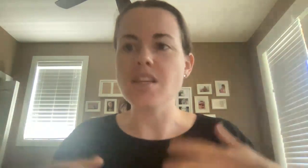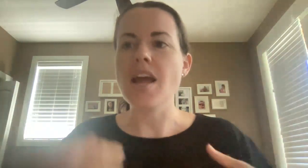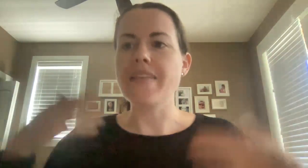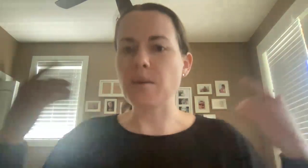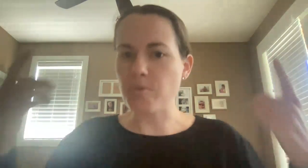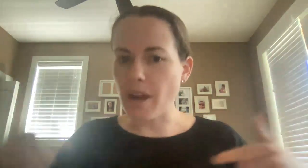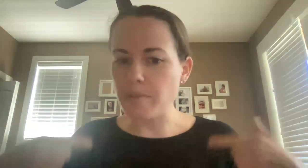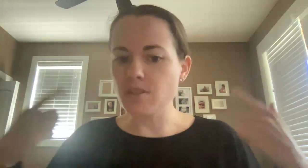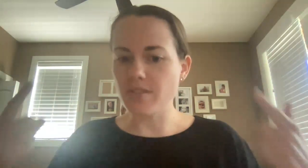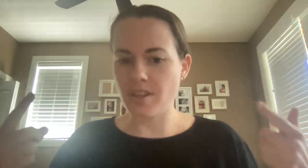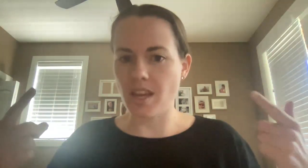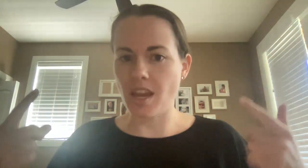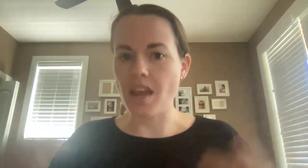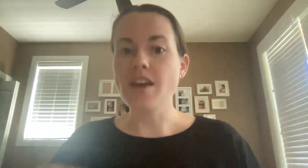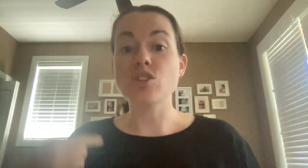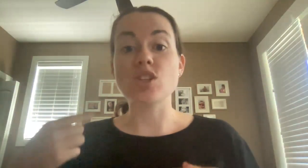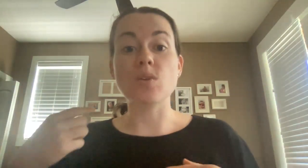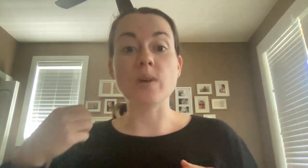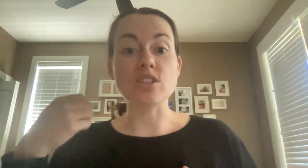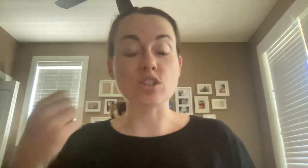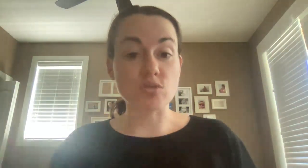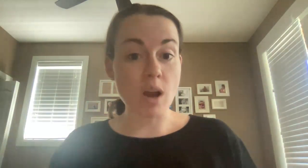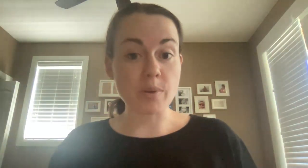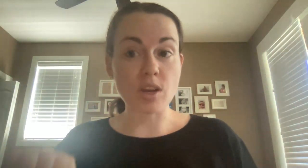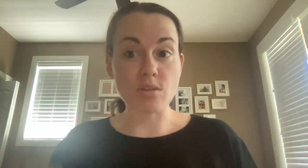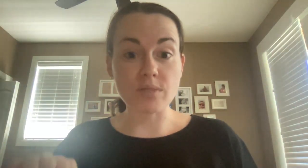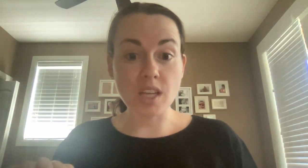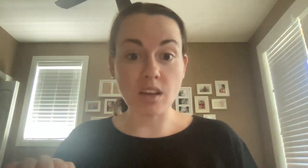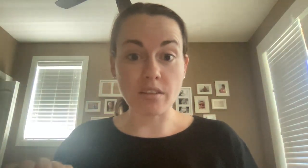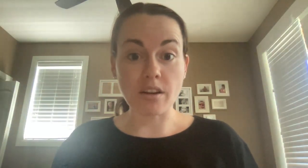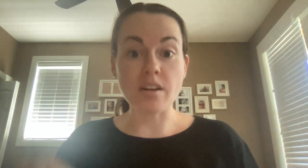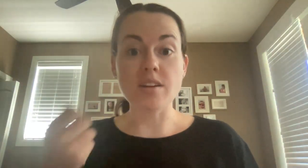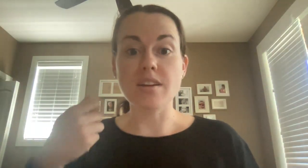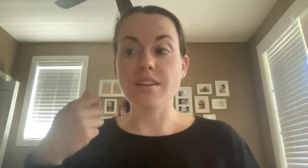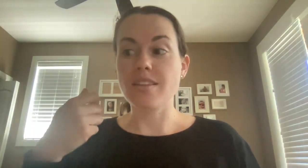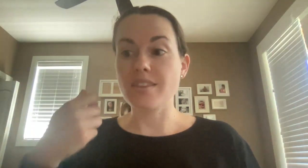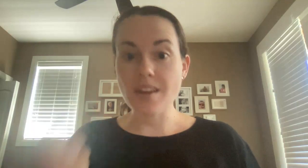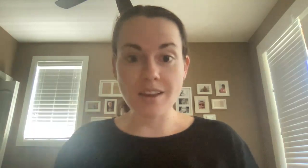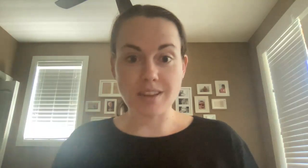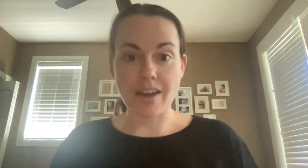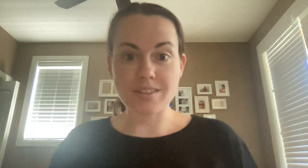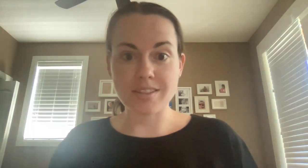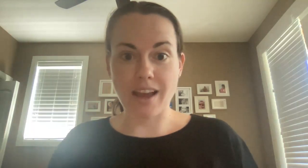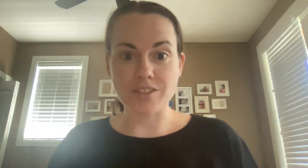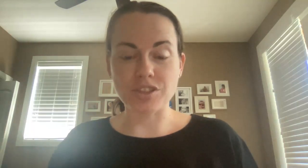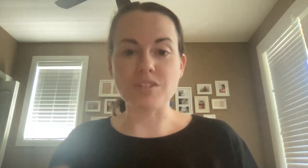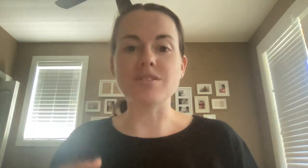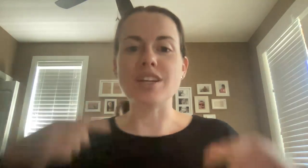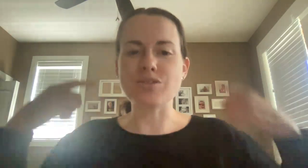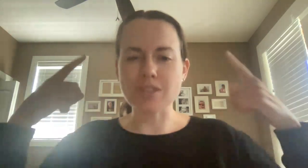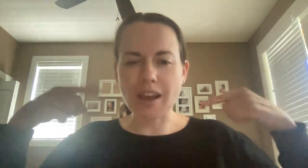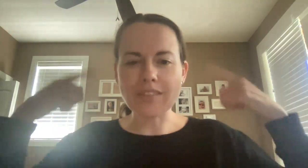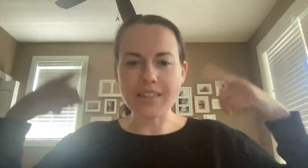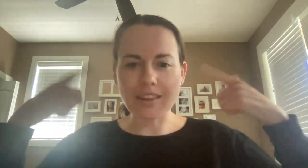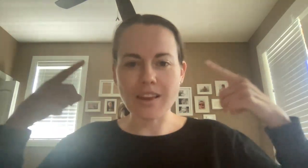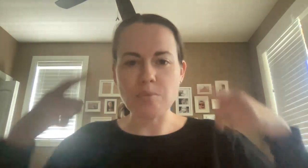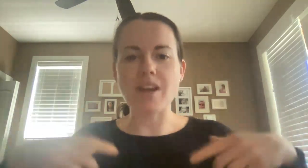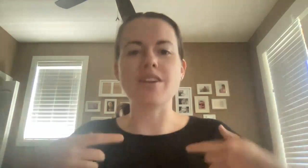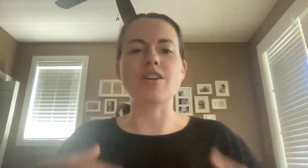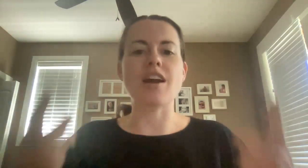that primes you for thinking. So then when I start dropping curricular thinking tasks at you, then you still have that thinking brain and you're